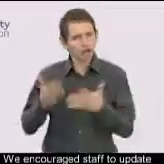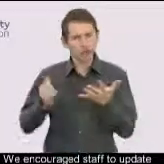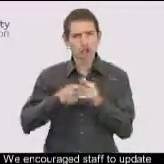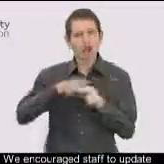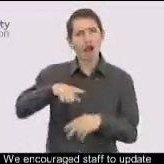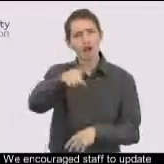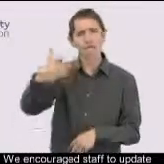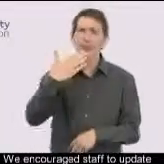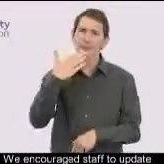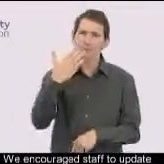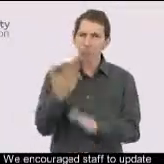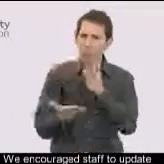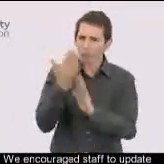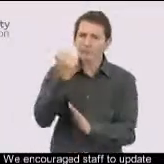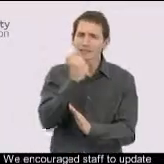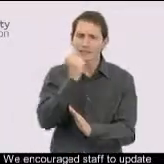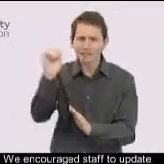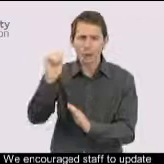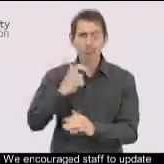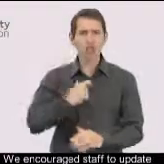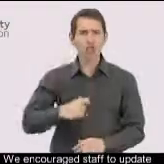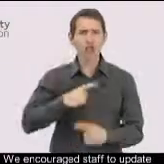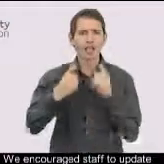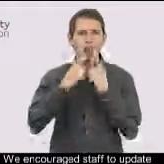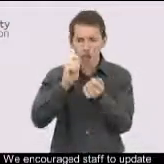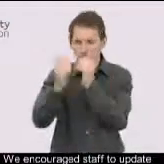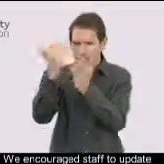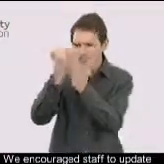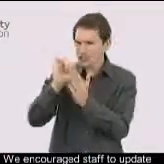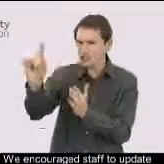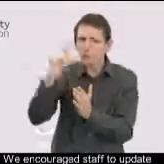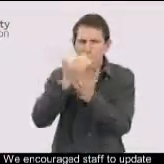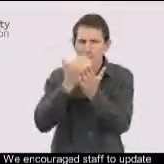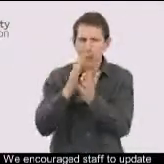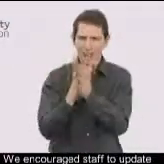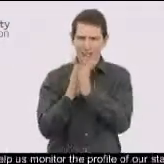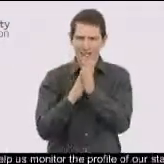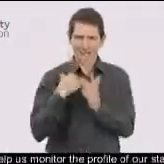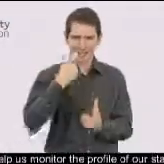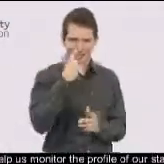We encourage staff to update their personal information to help us monitor the profile of our staff.